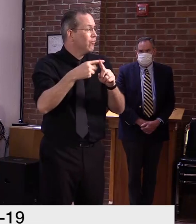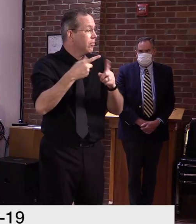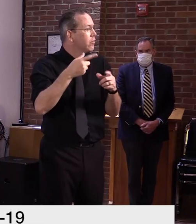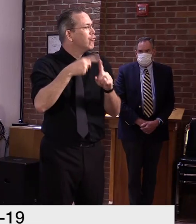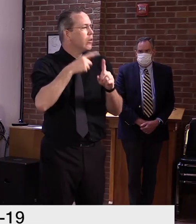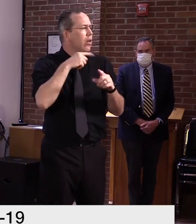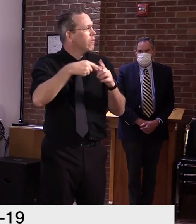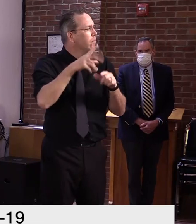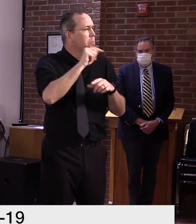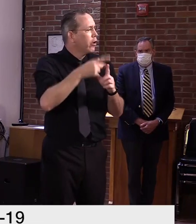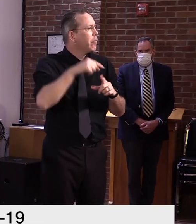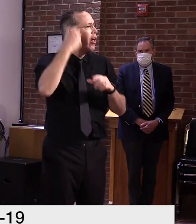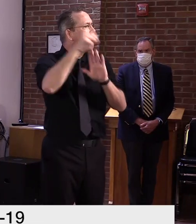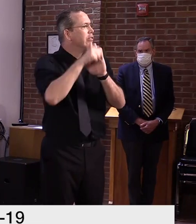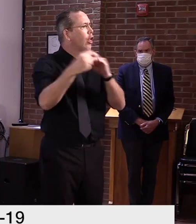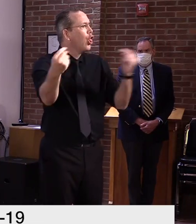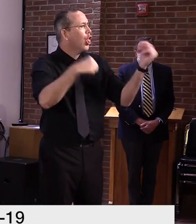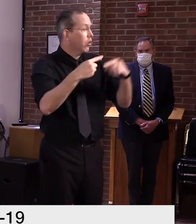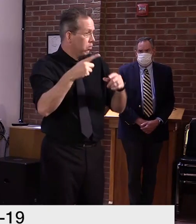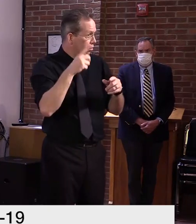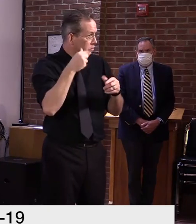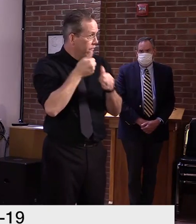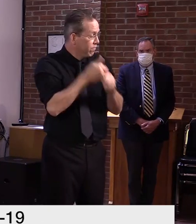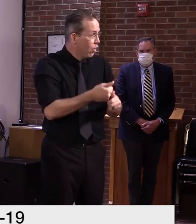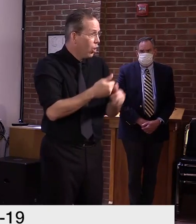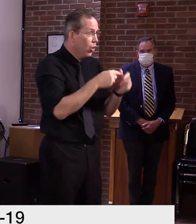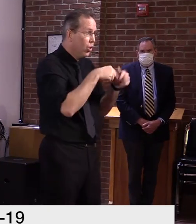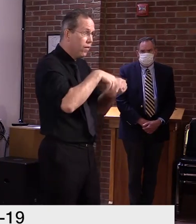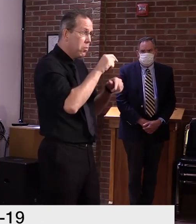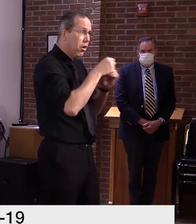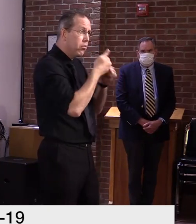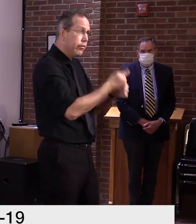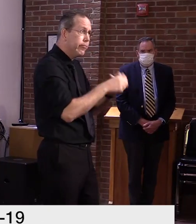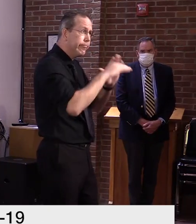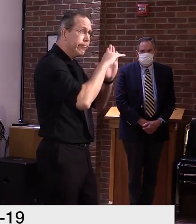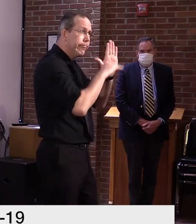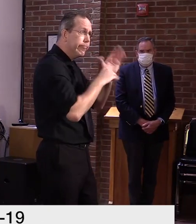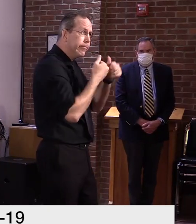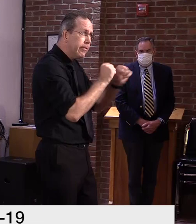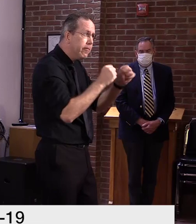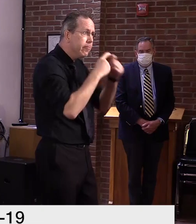or Commissioner Scherling, if they have anything to add to that.